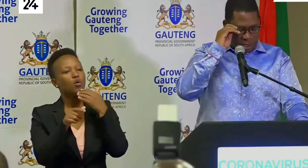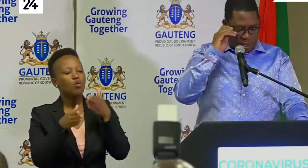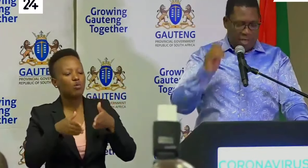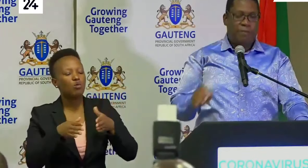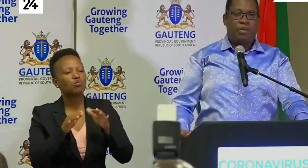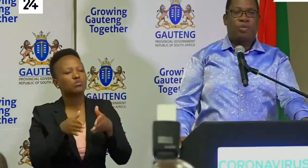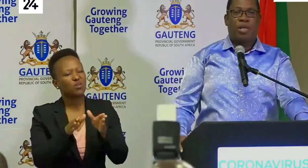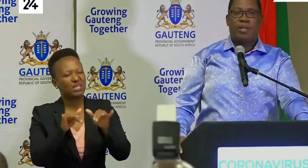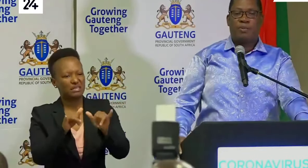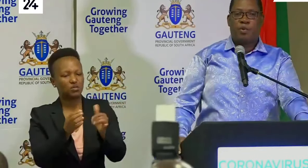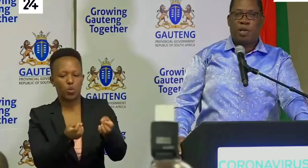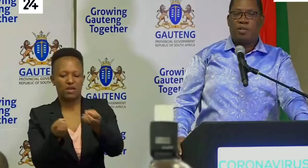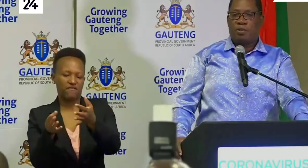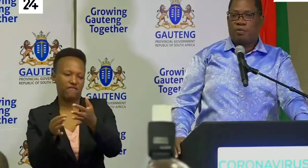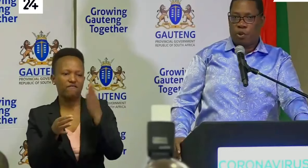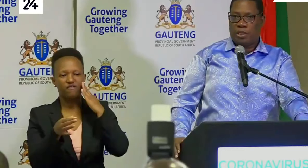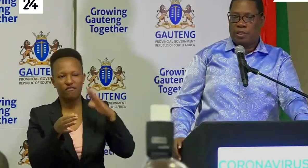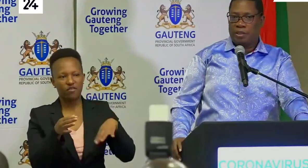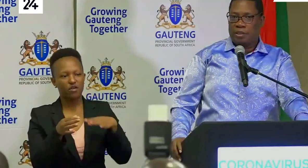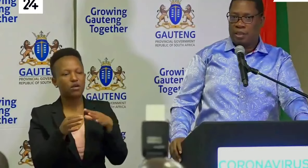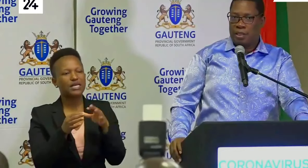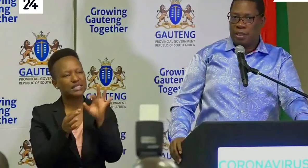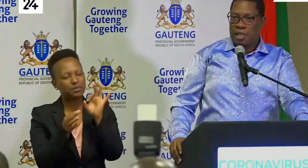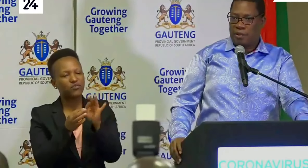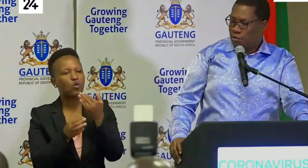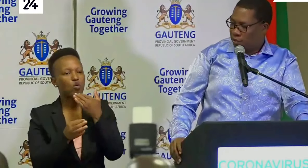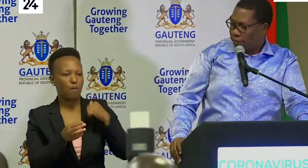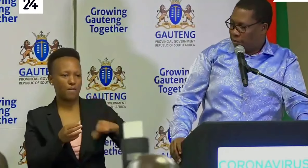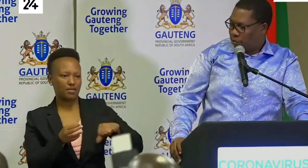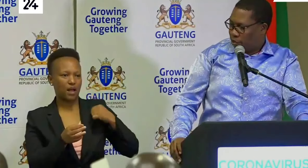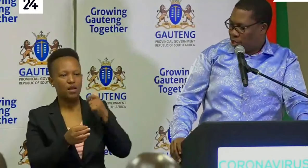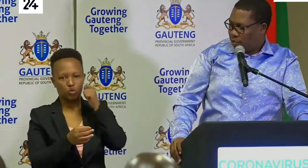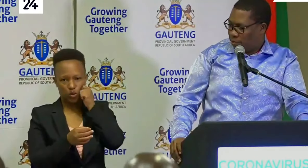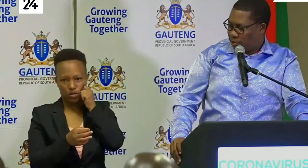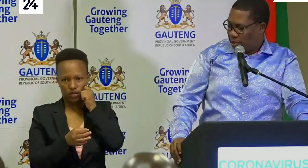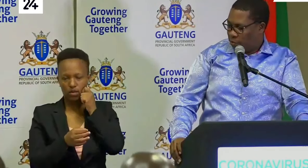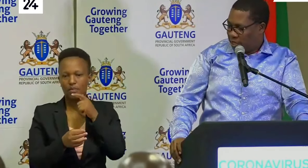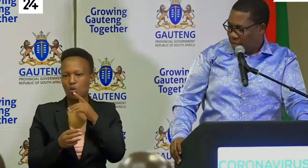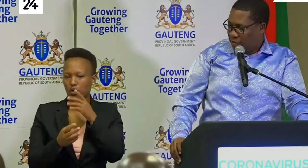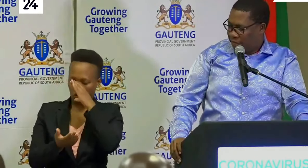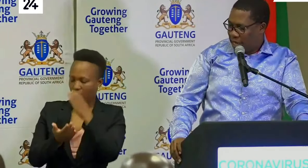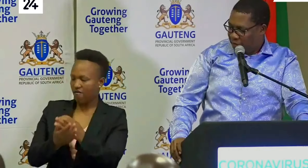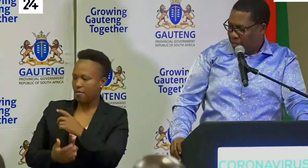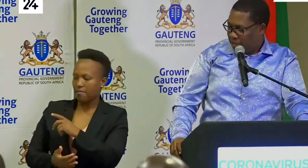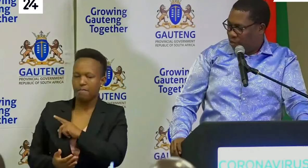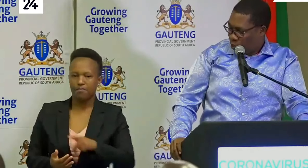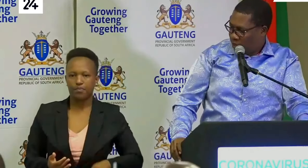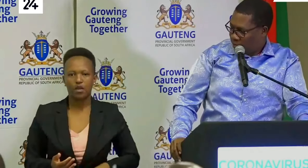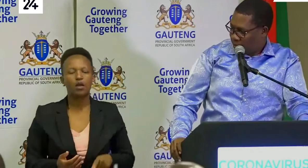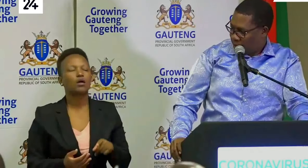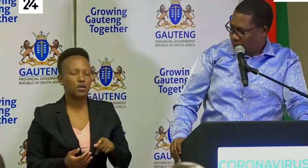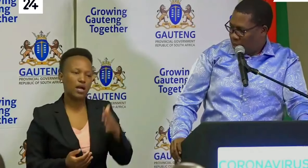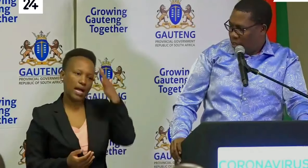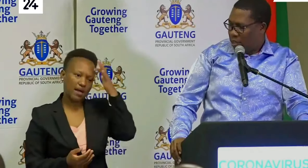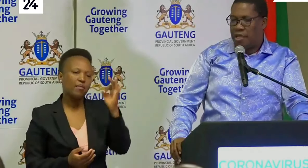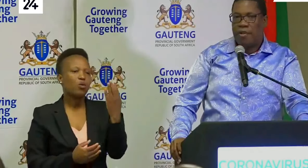in particular the municipality of Tsoan I want to confirm to honourable premier we now have government in Tsoan